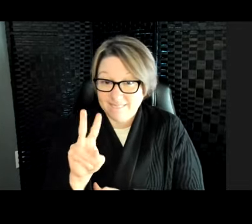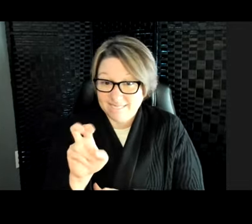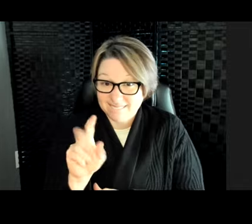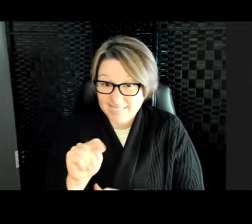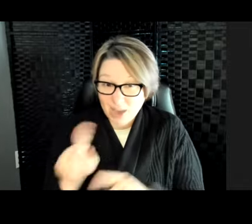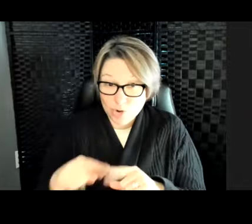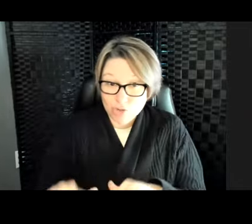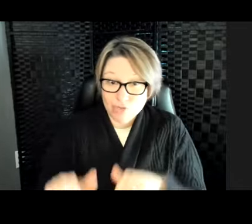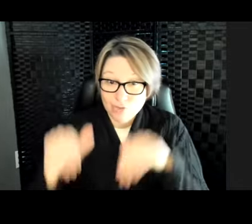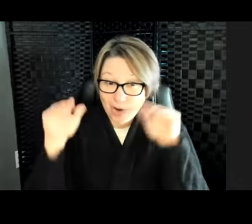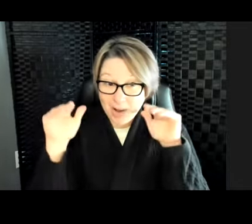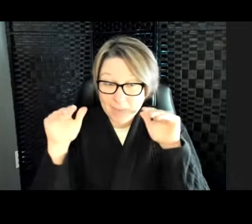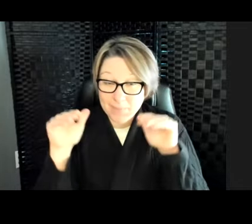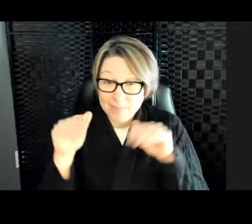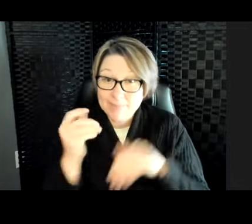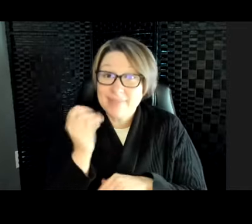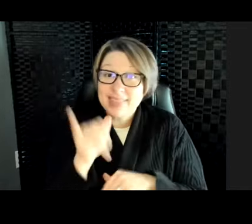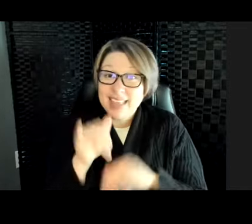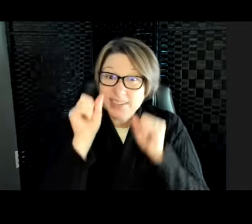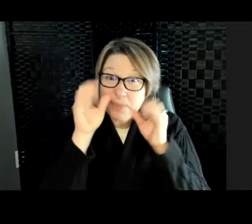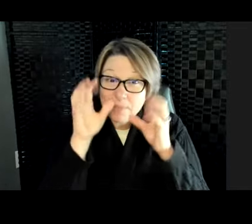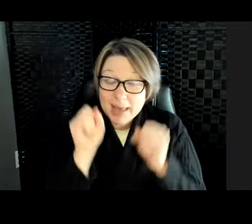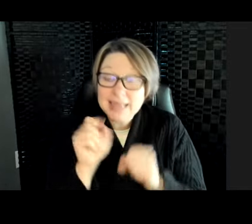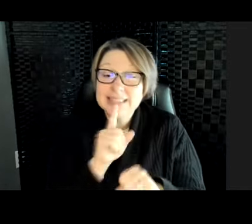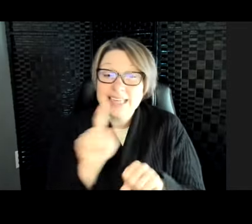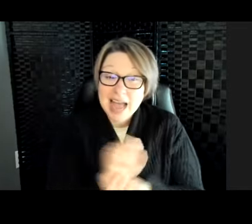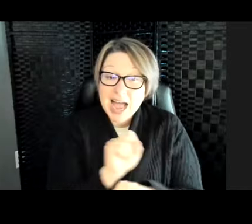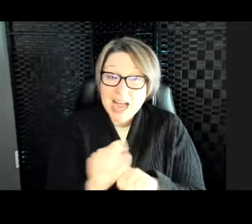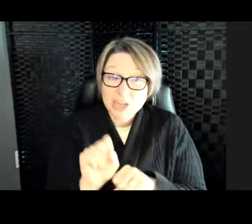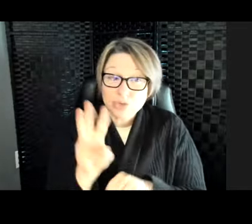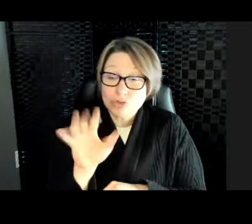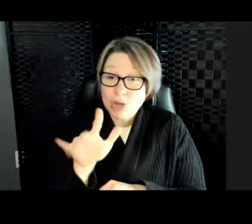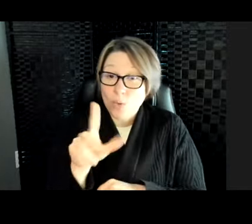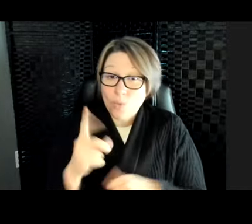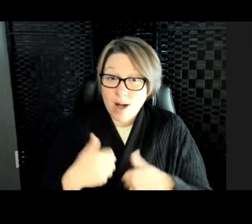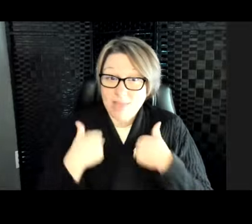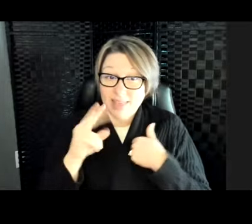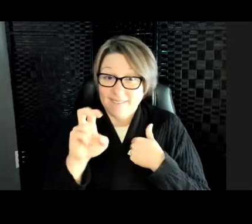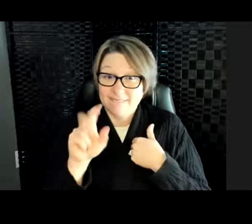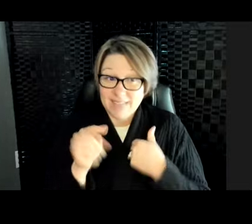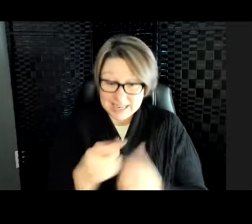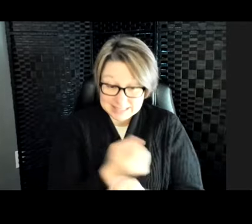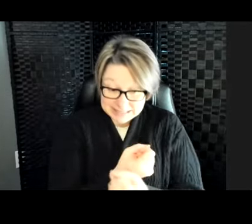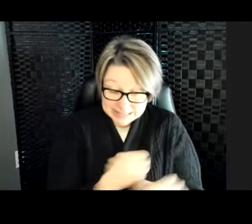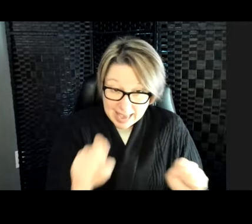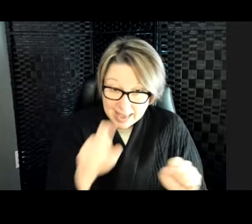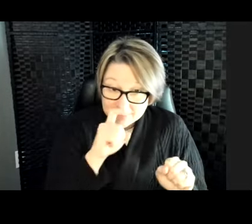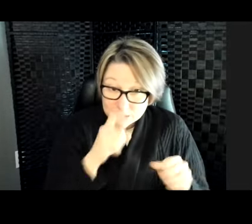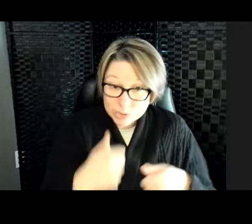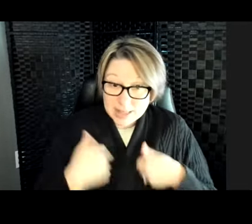vets who saved these bald eagles' lives and were able to bring them here where they can have a safe place. I